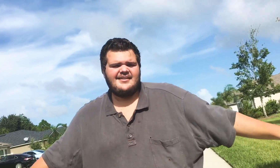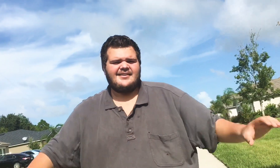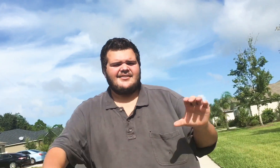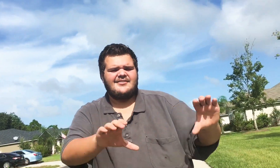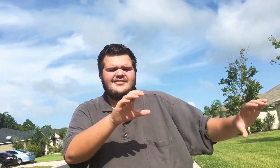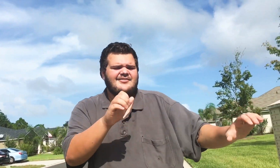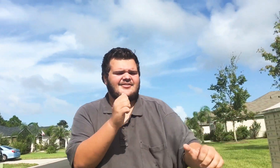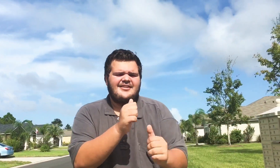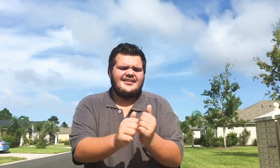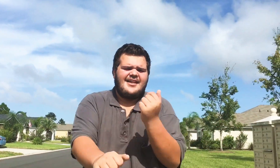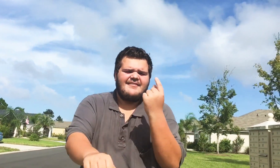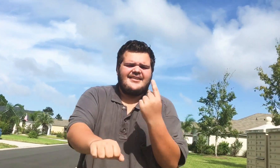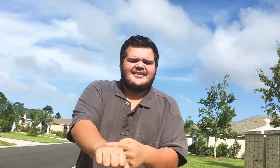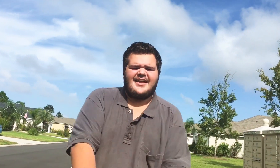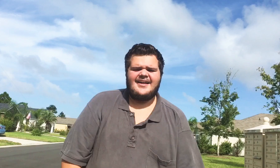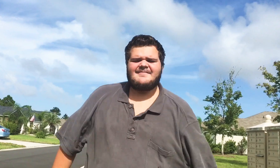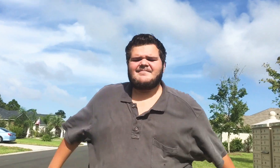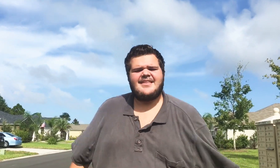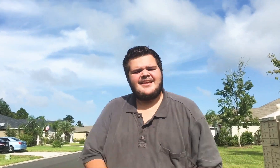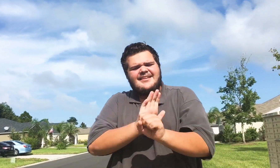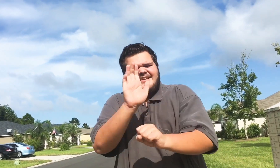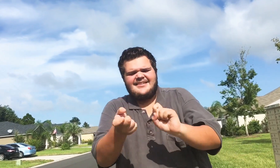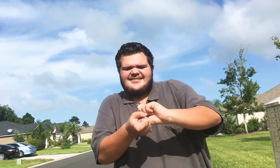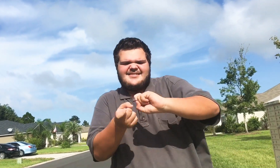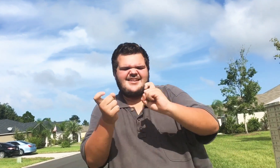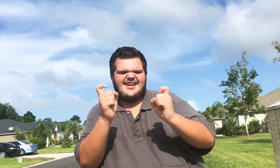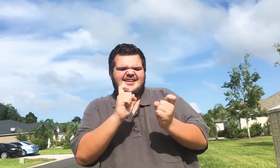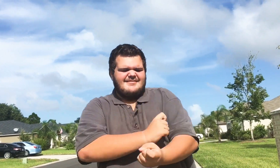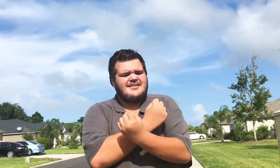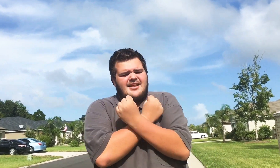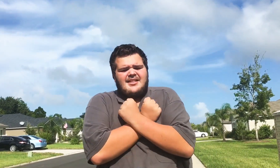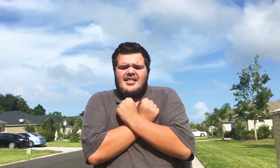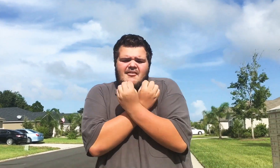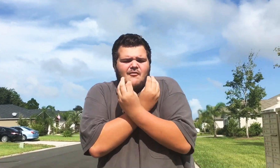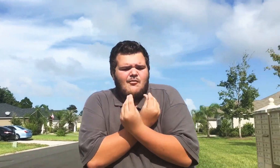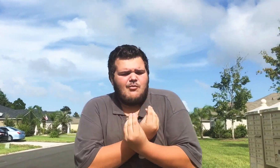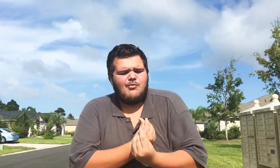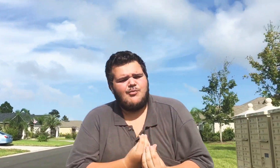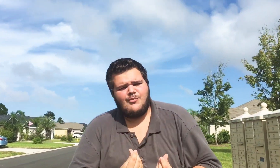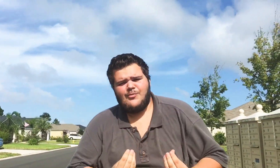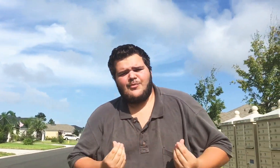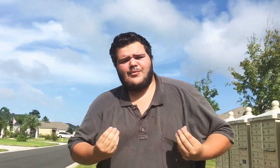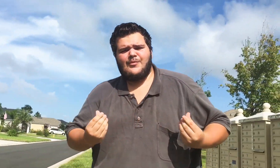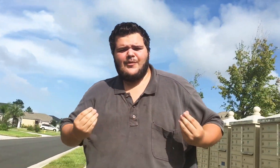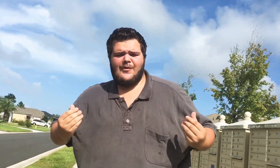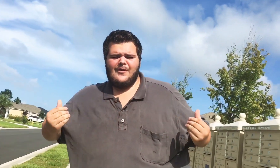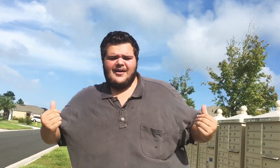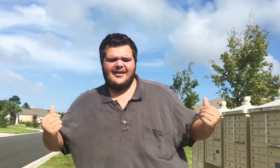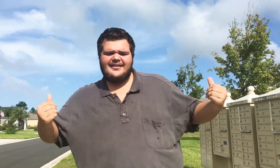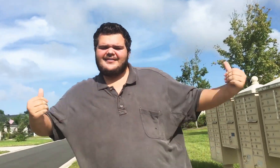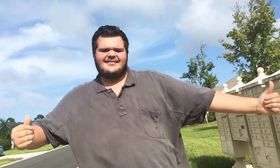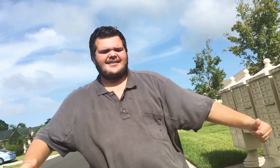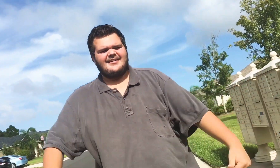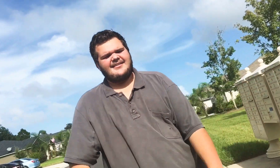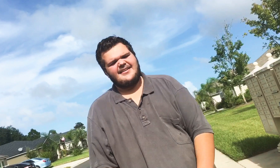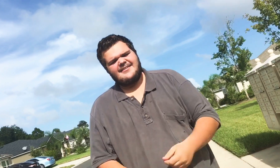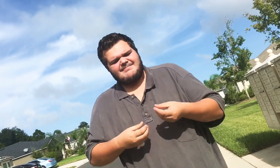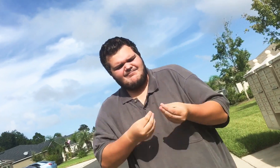We do this every time Seasons change and our love went cold Feed the flag